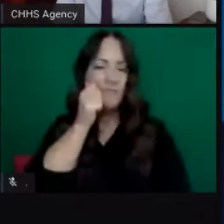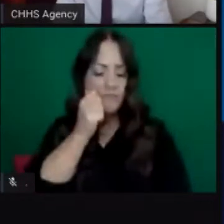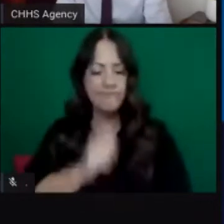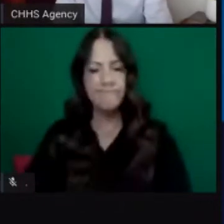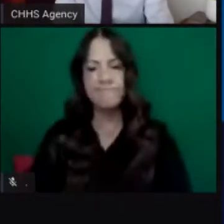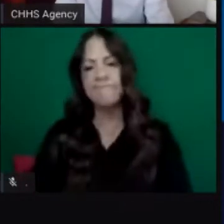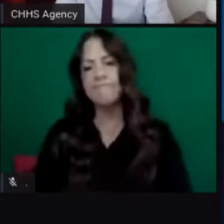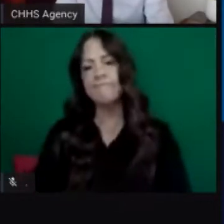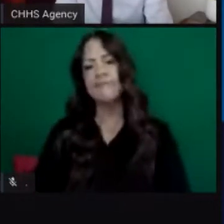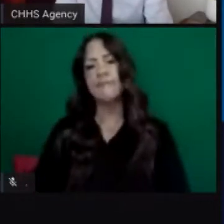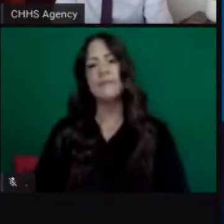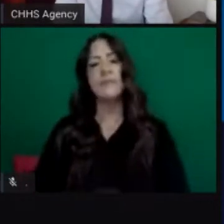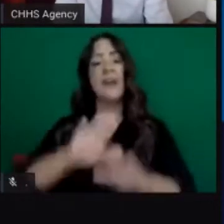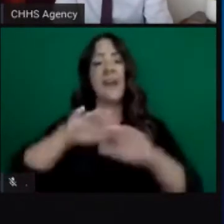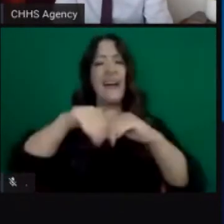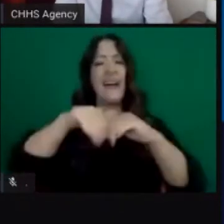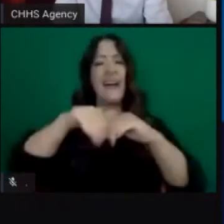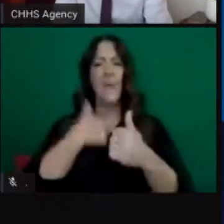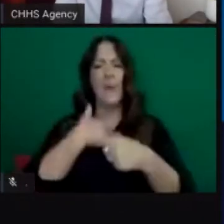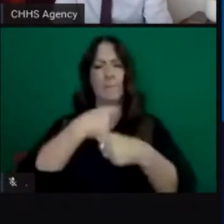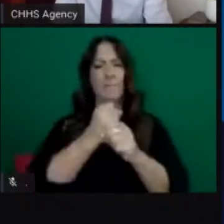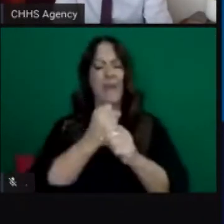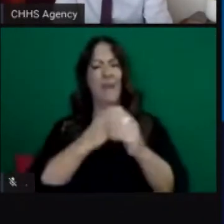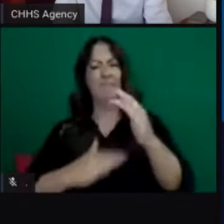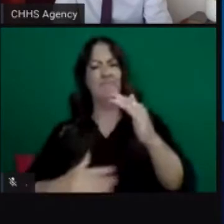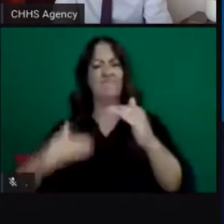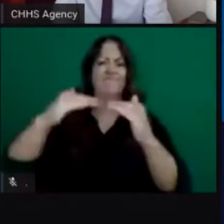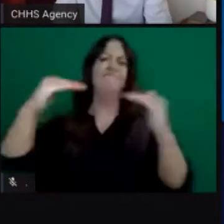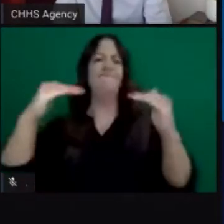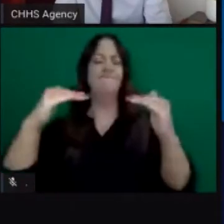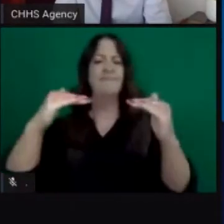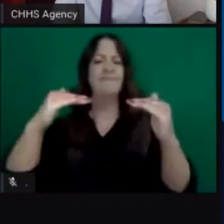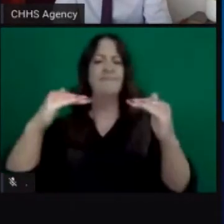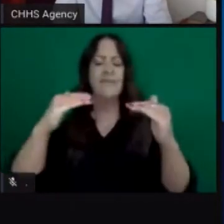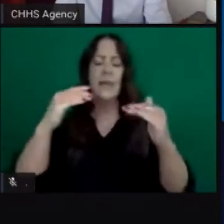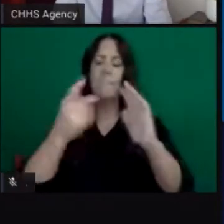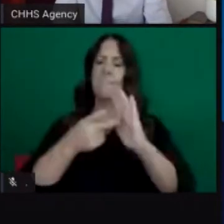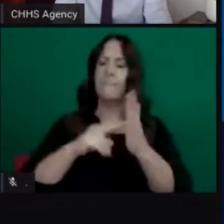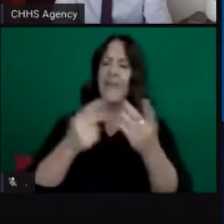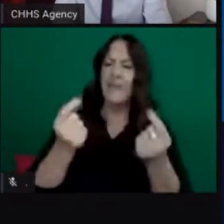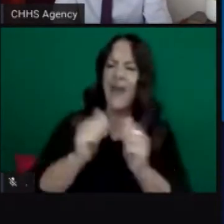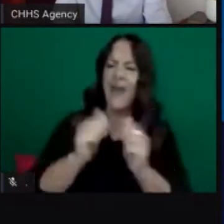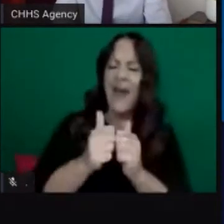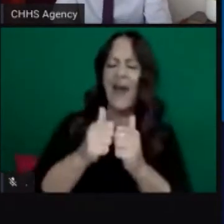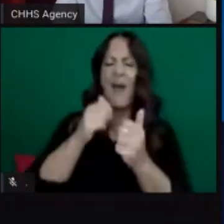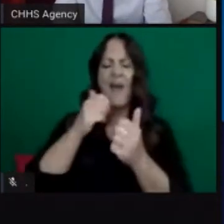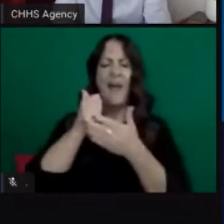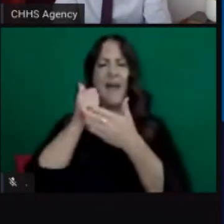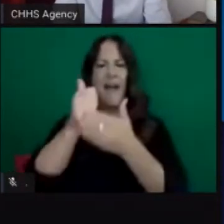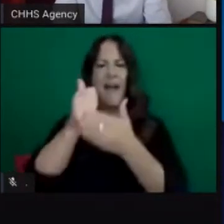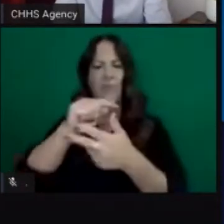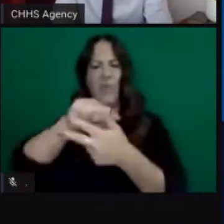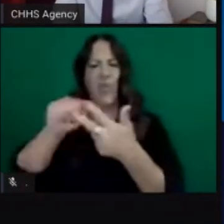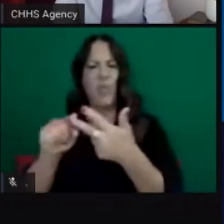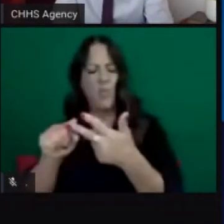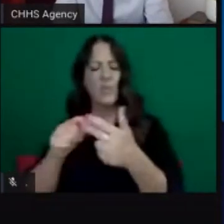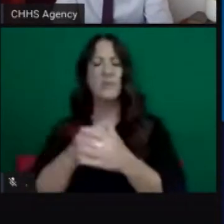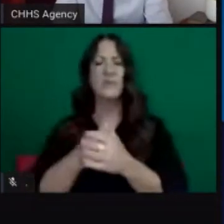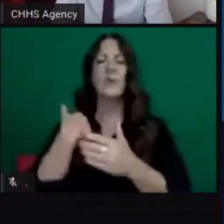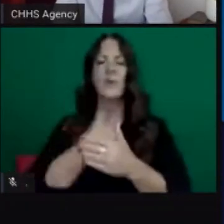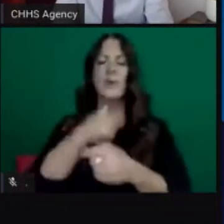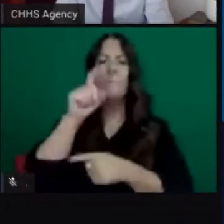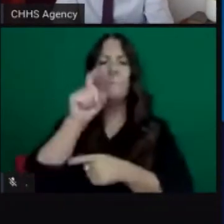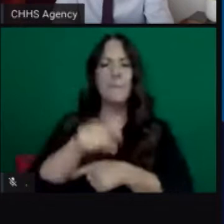achieving health equity requires us to prioritize resources it doesn't happen by accident actually the opposite usually